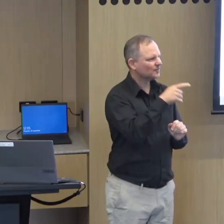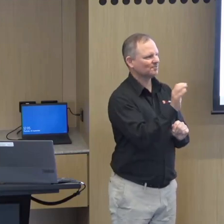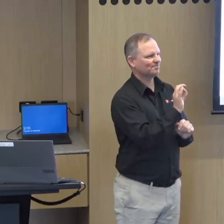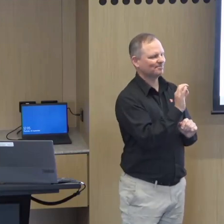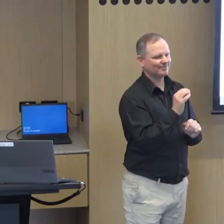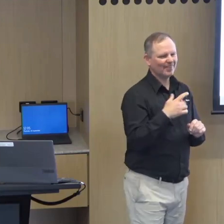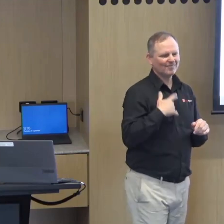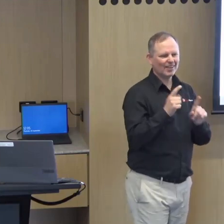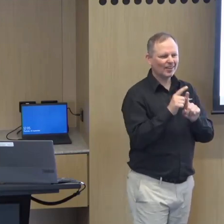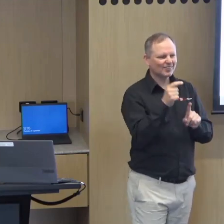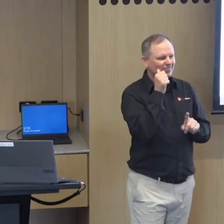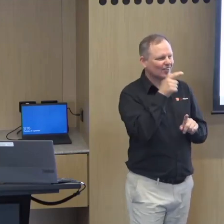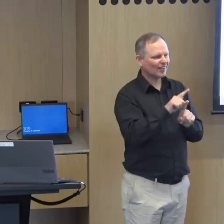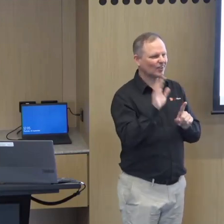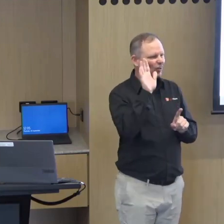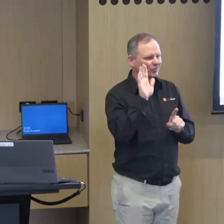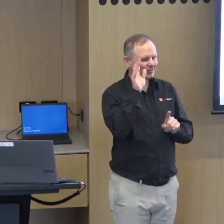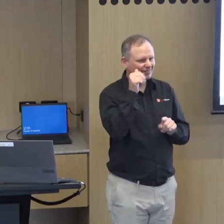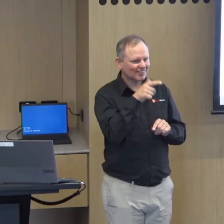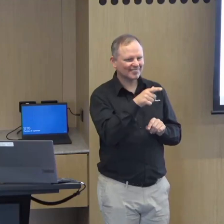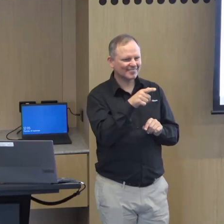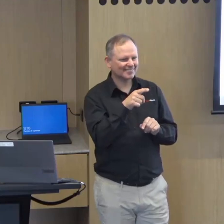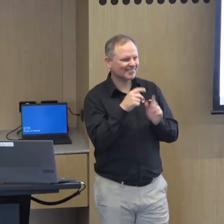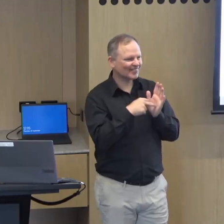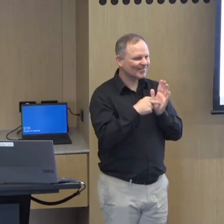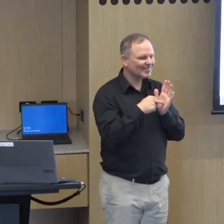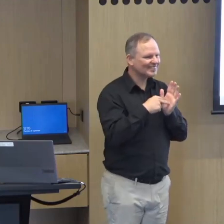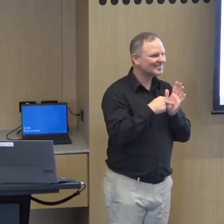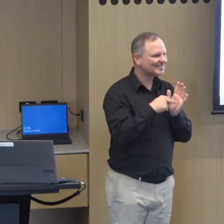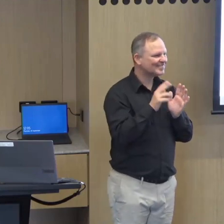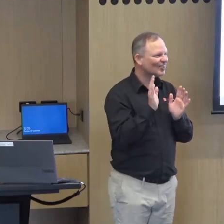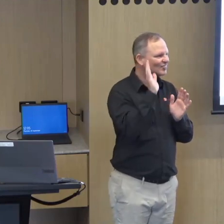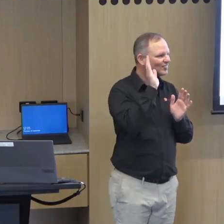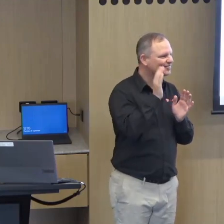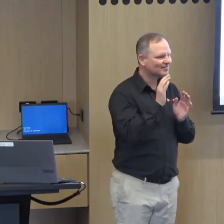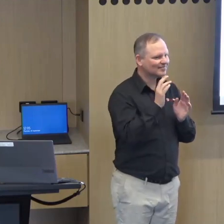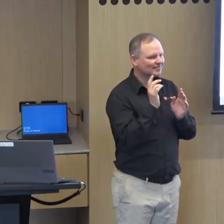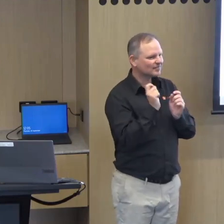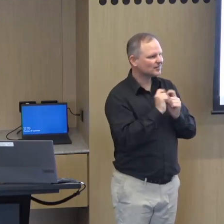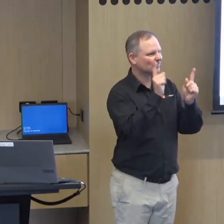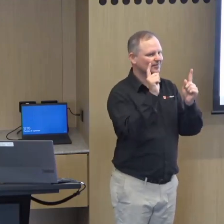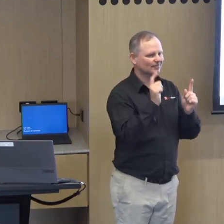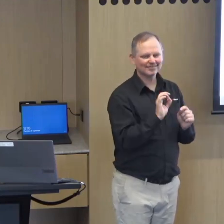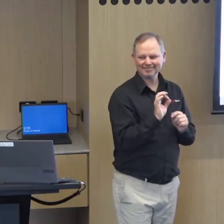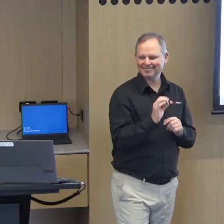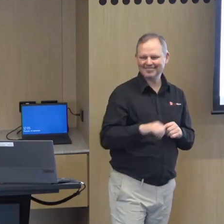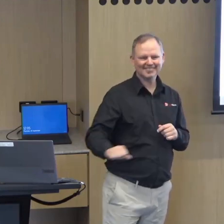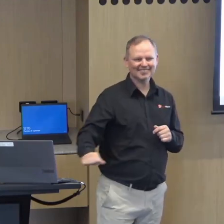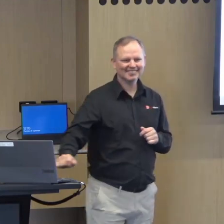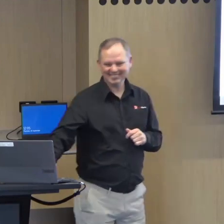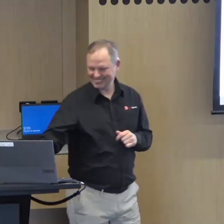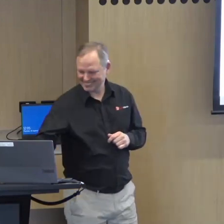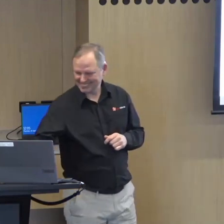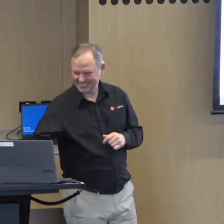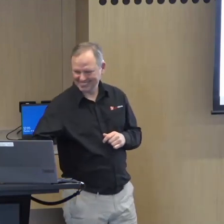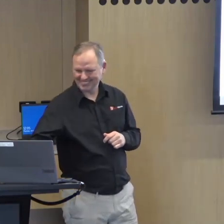i thought you had your hand up no okay i was just waiting no going once going twice